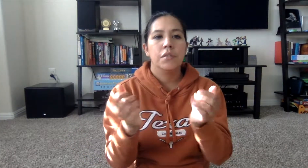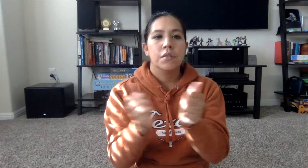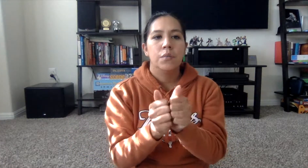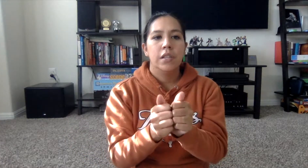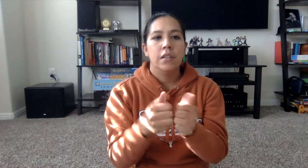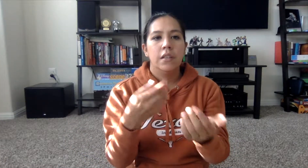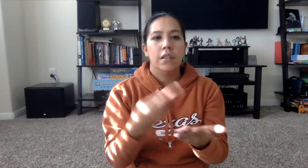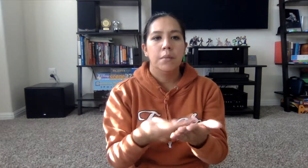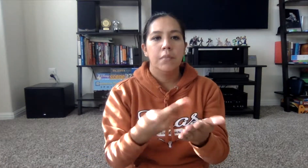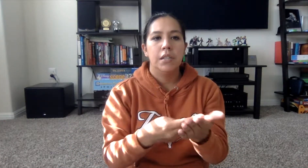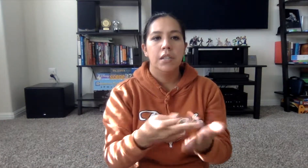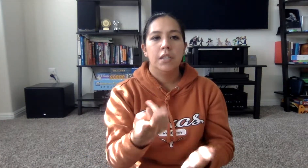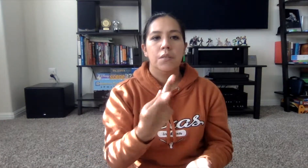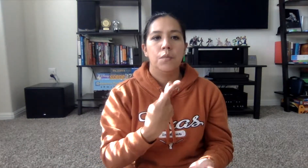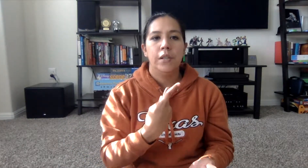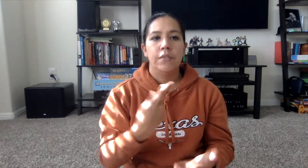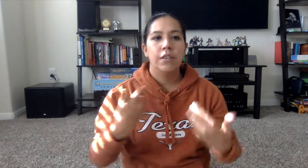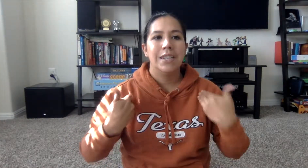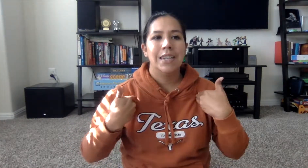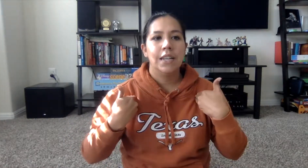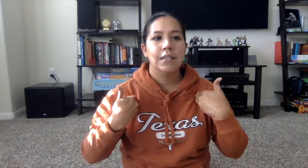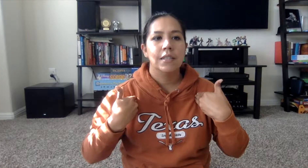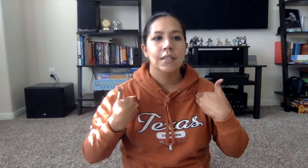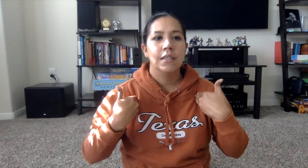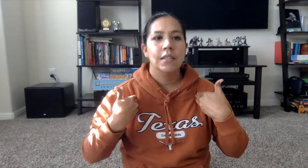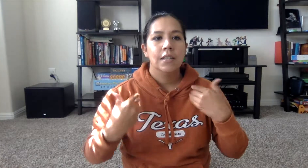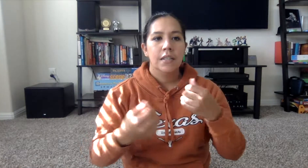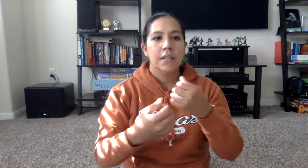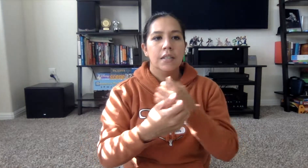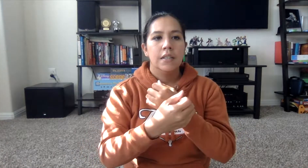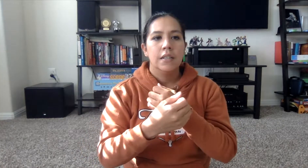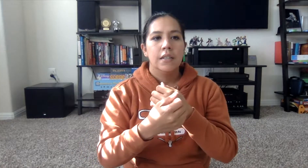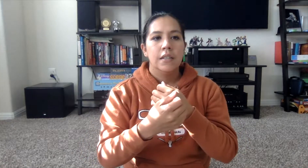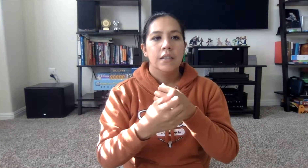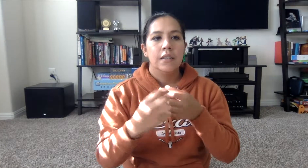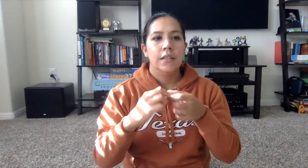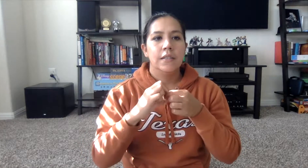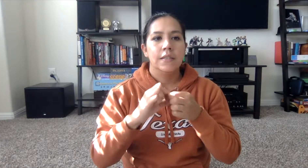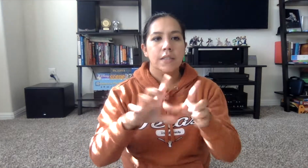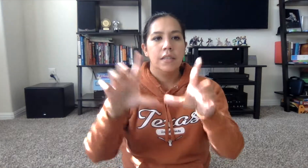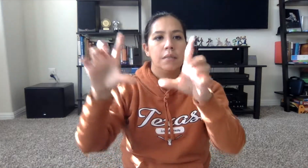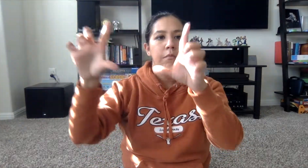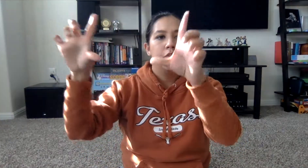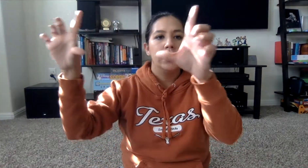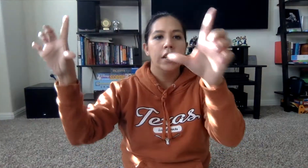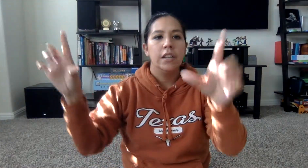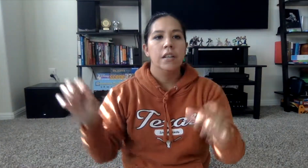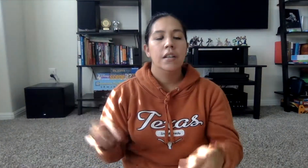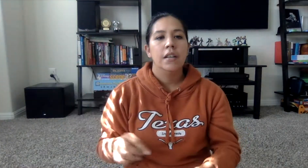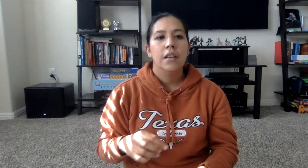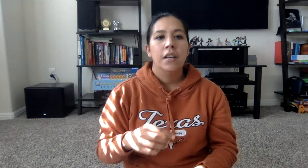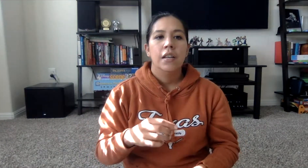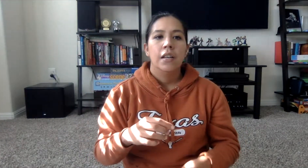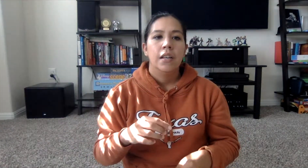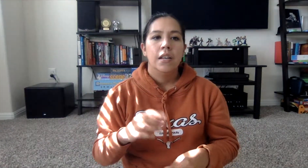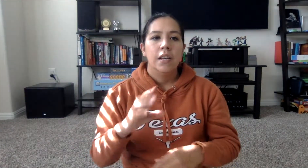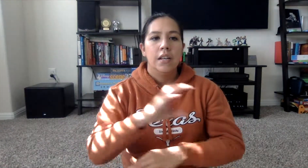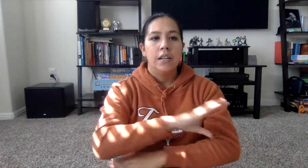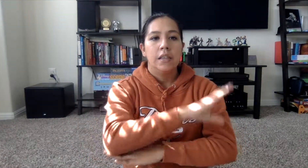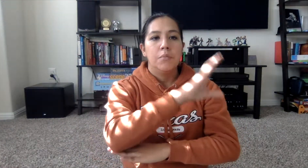with the money we've got set them free at the